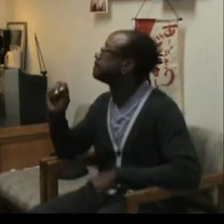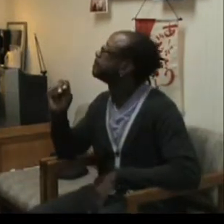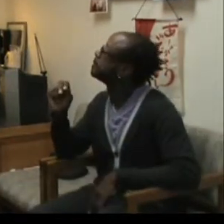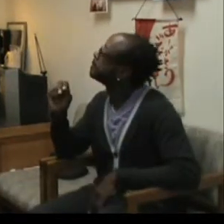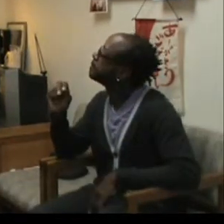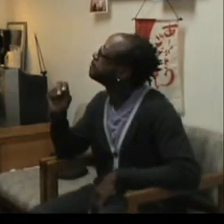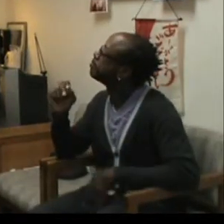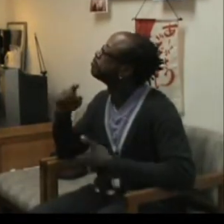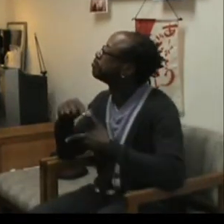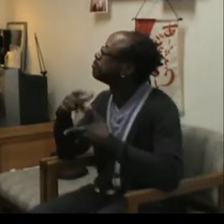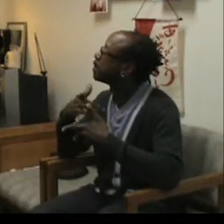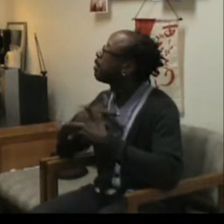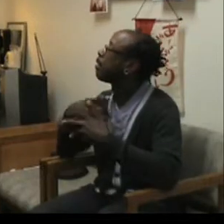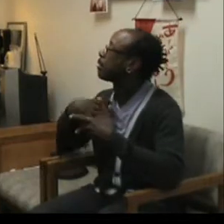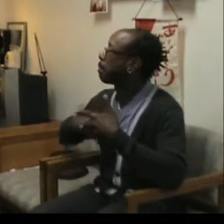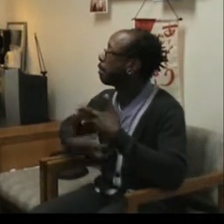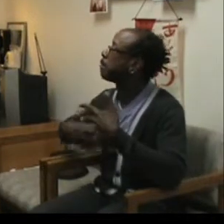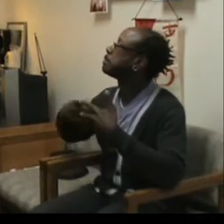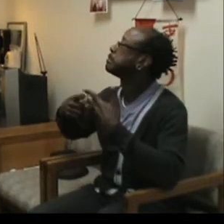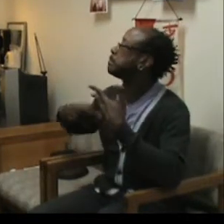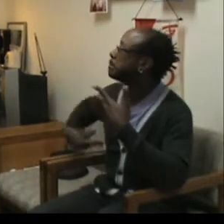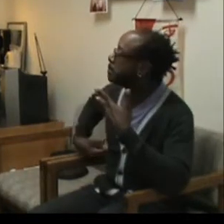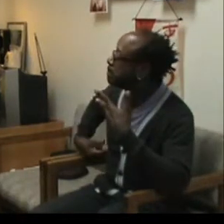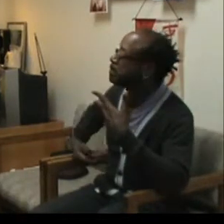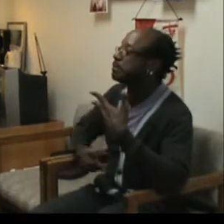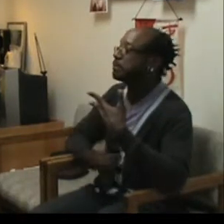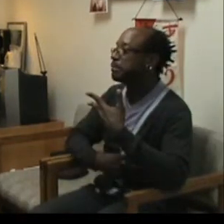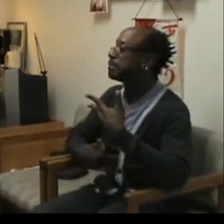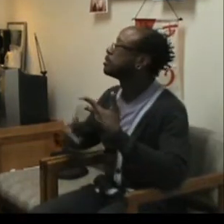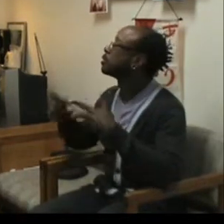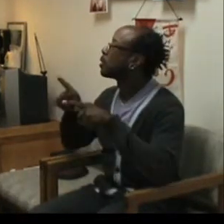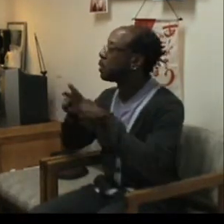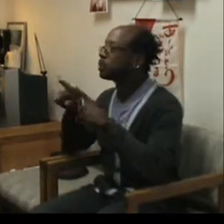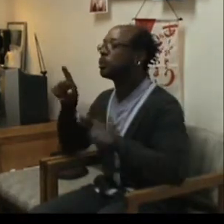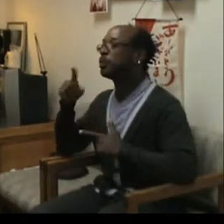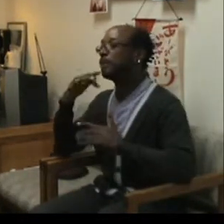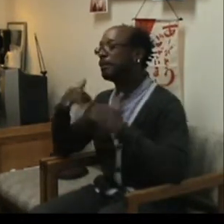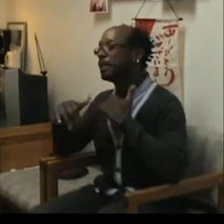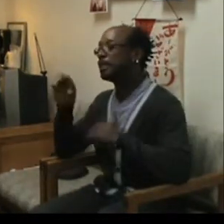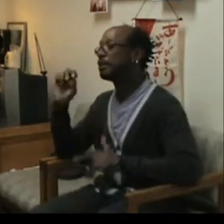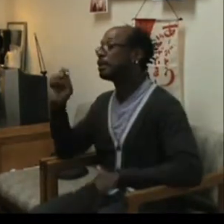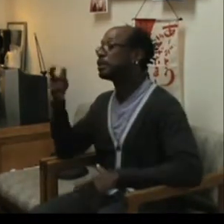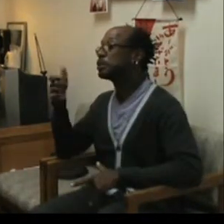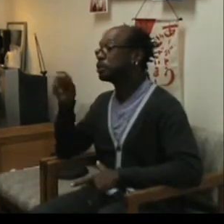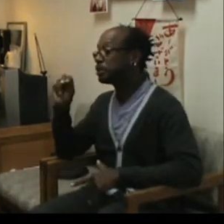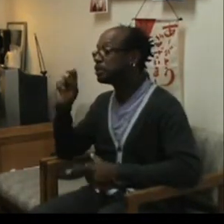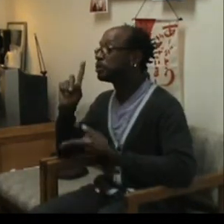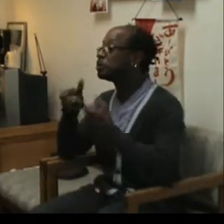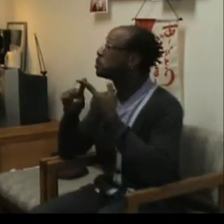And we also have blood and oxygen flowing to the C and